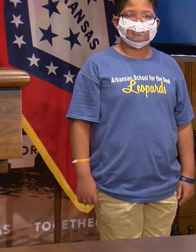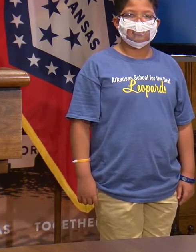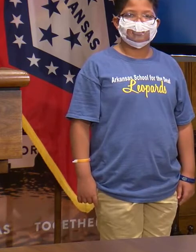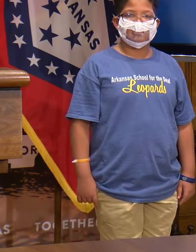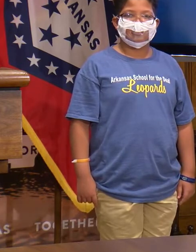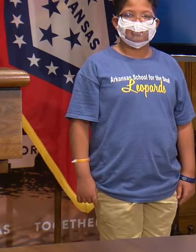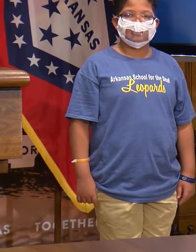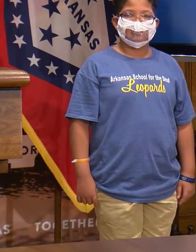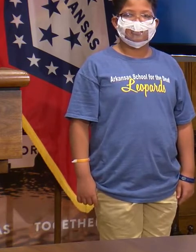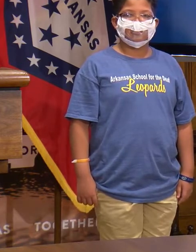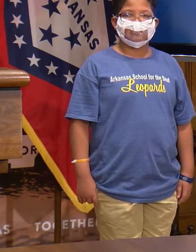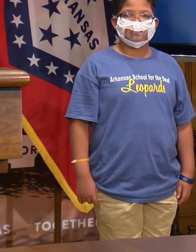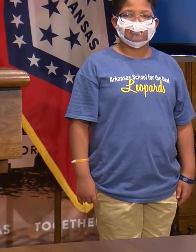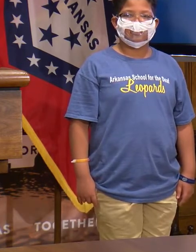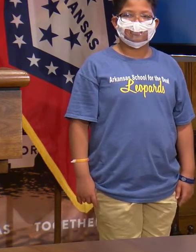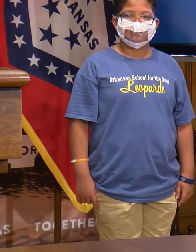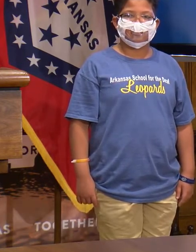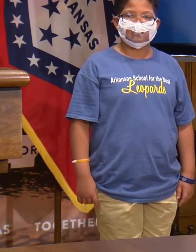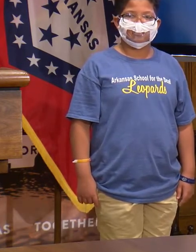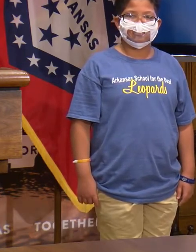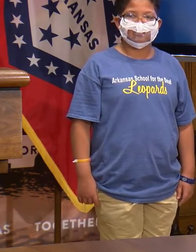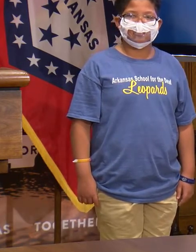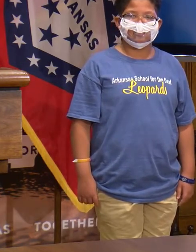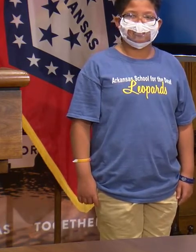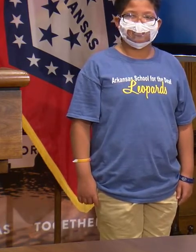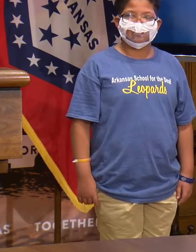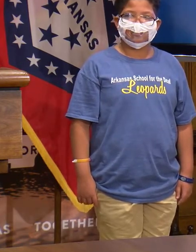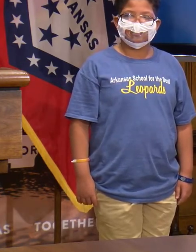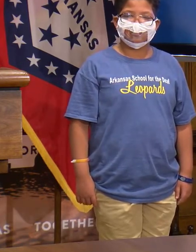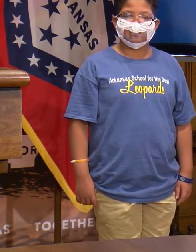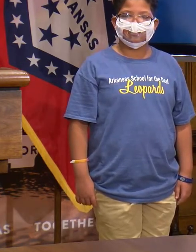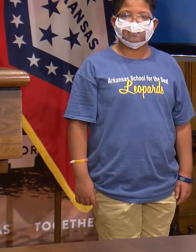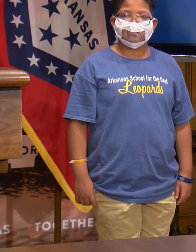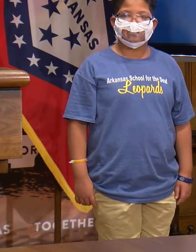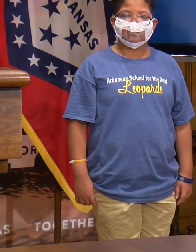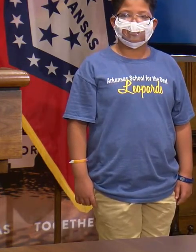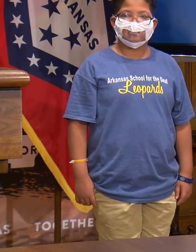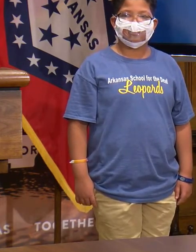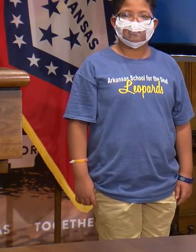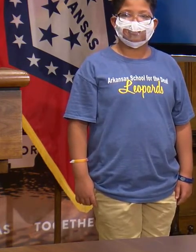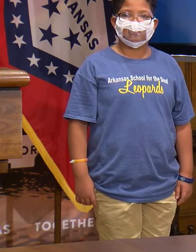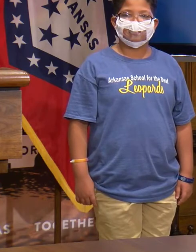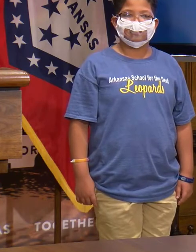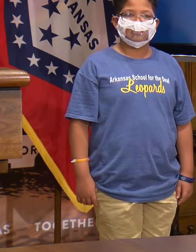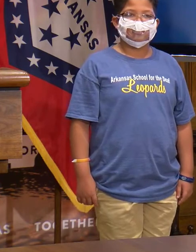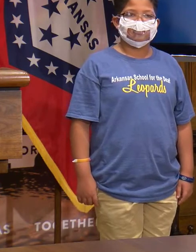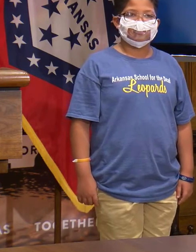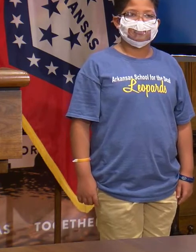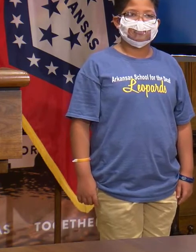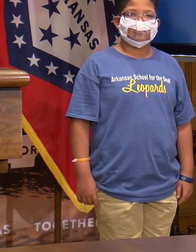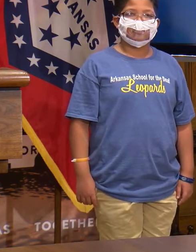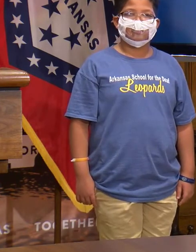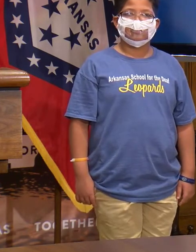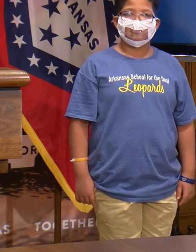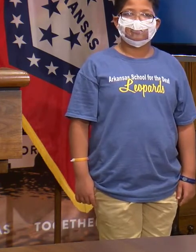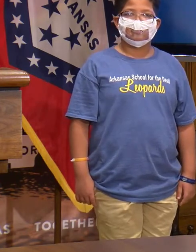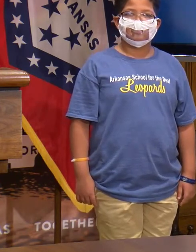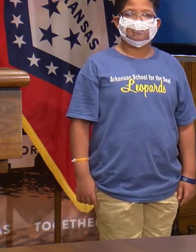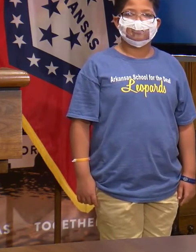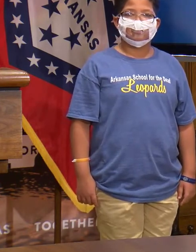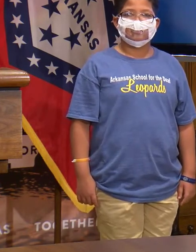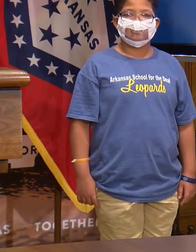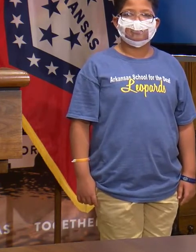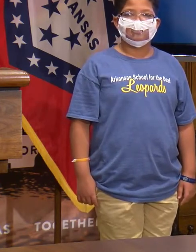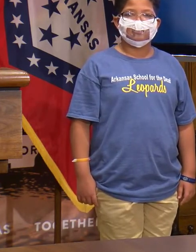with soap and water and I use disinfectant again and again